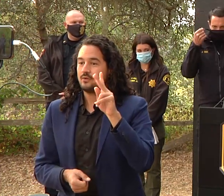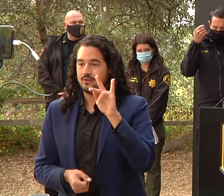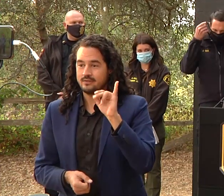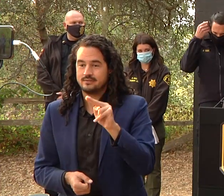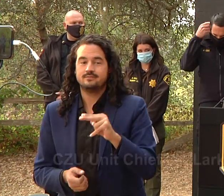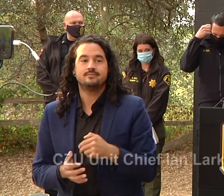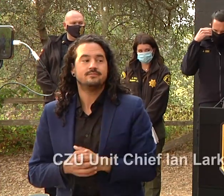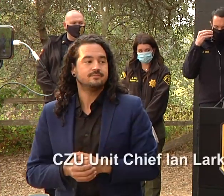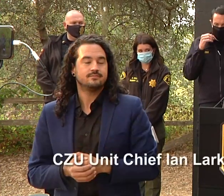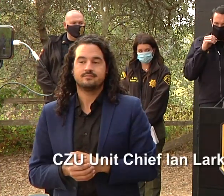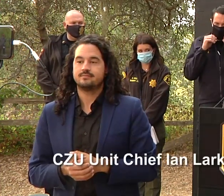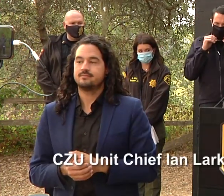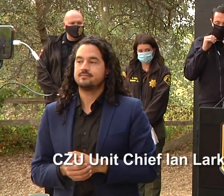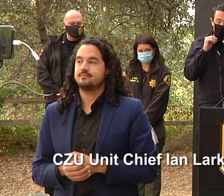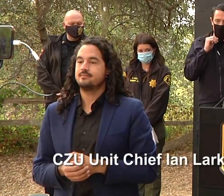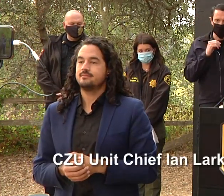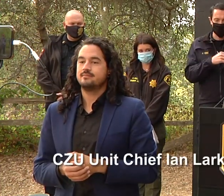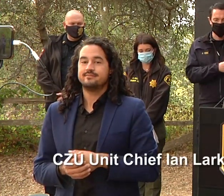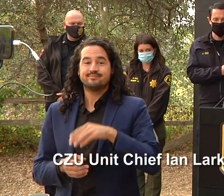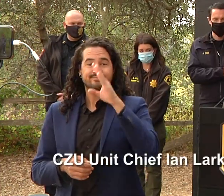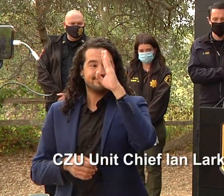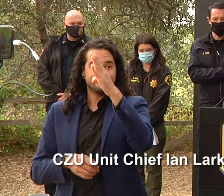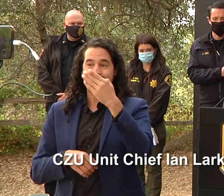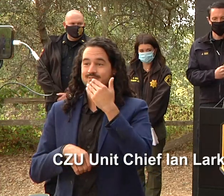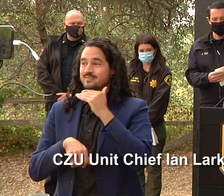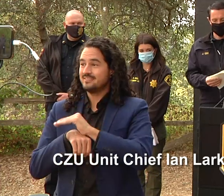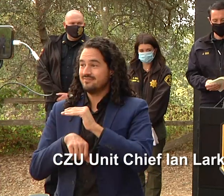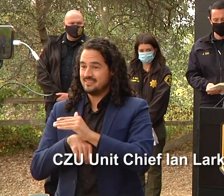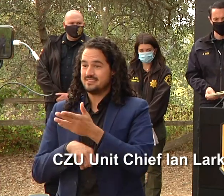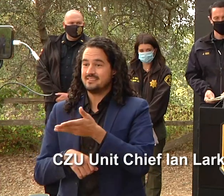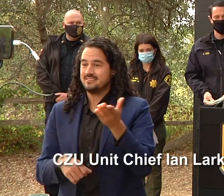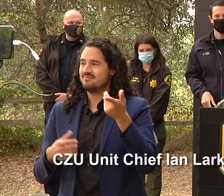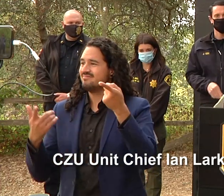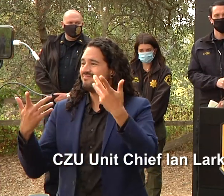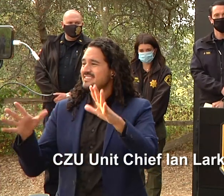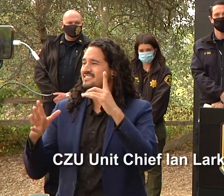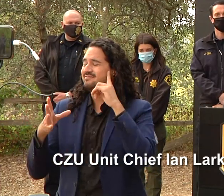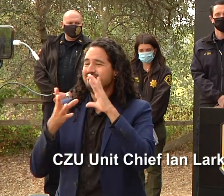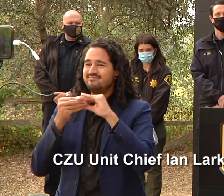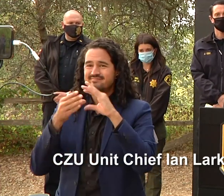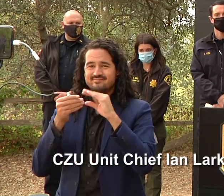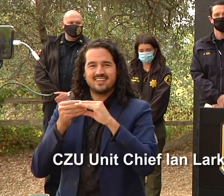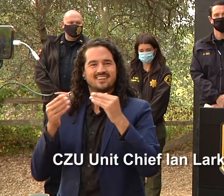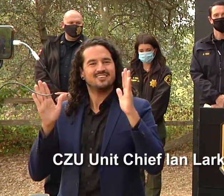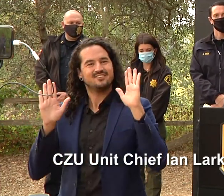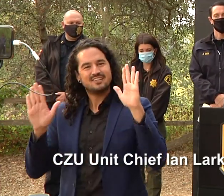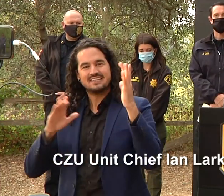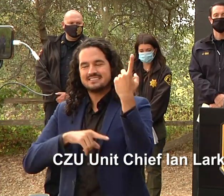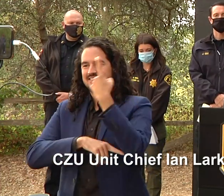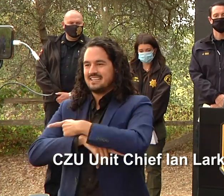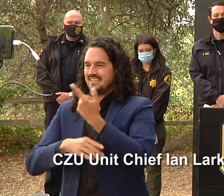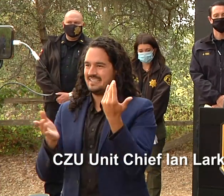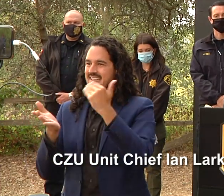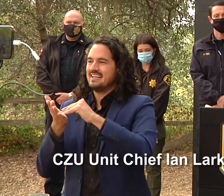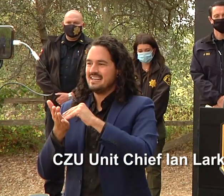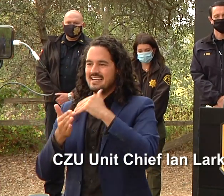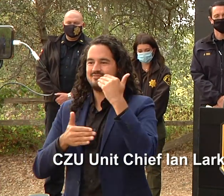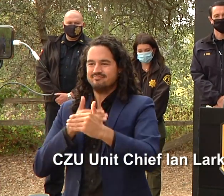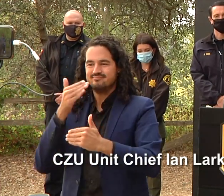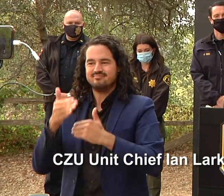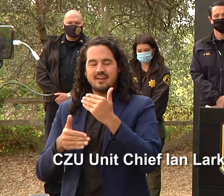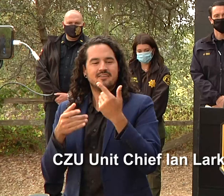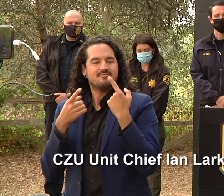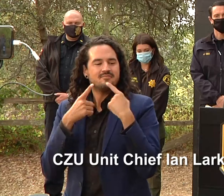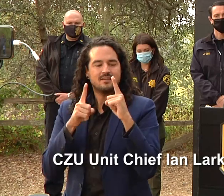good evening as you as you heard tonight another good day each day every little win that we get is a